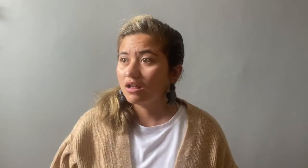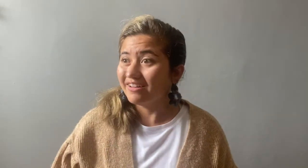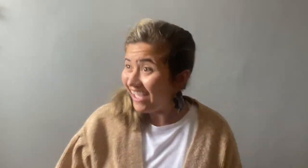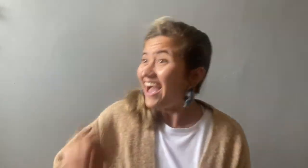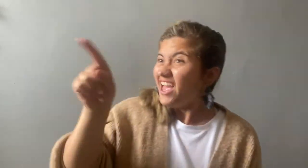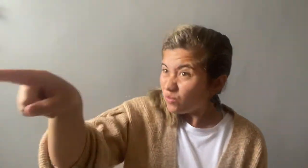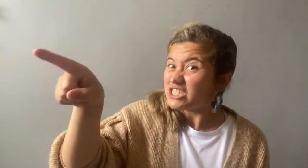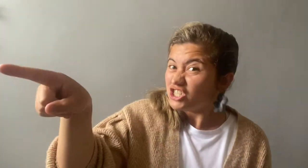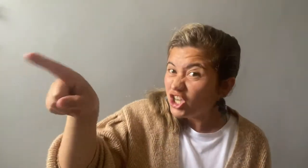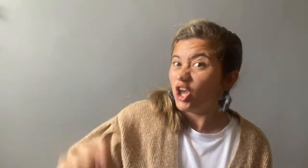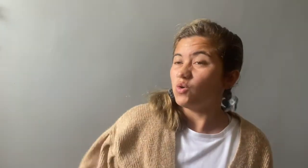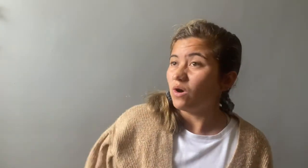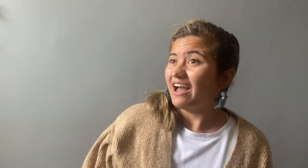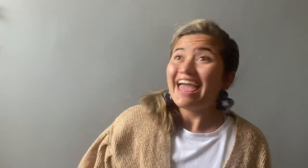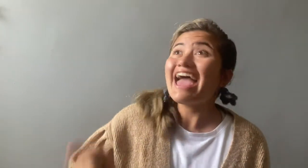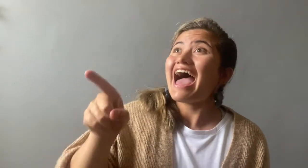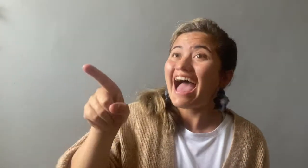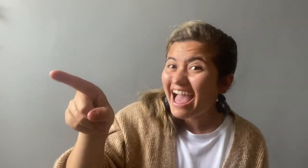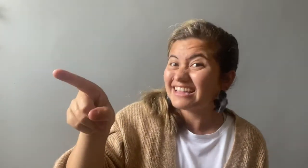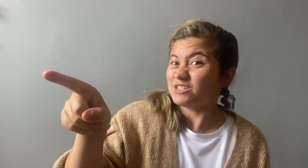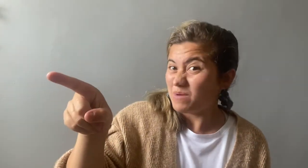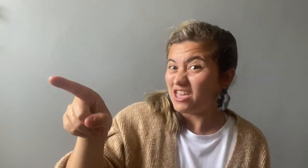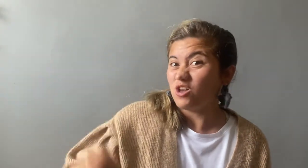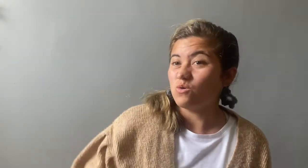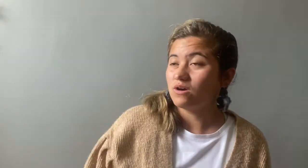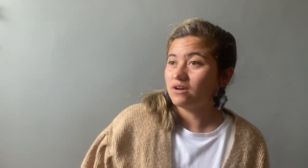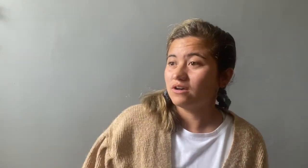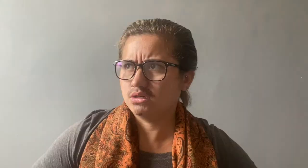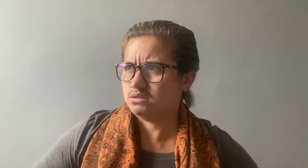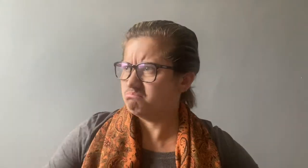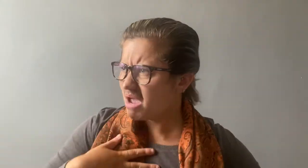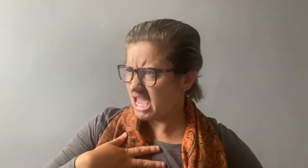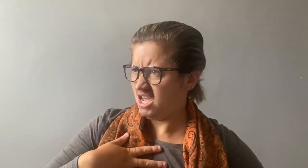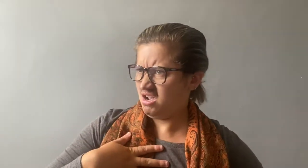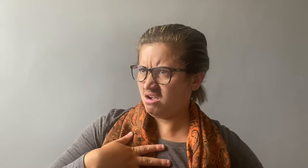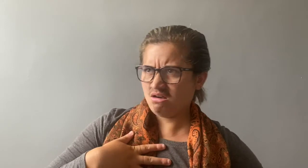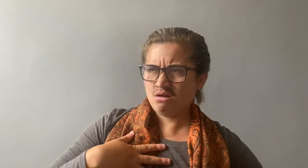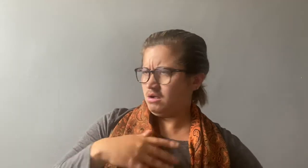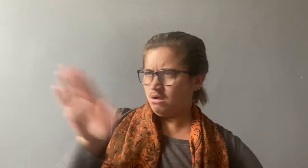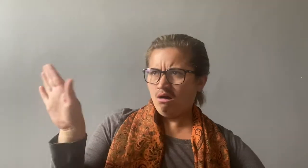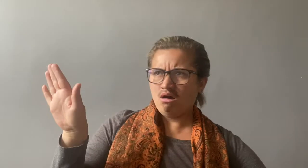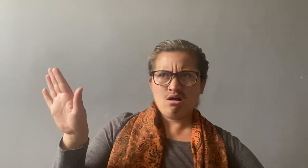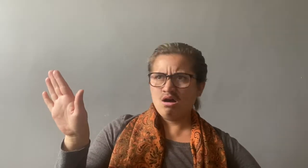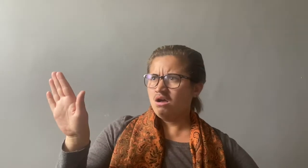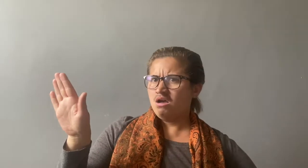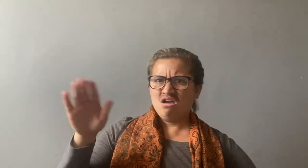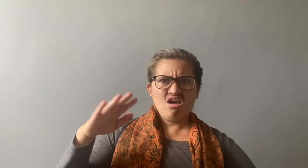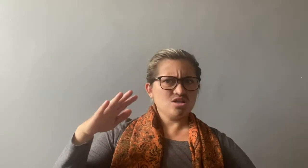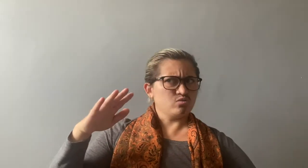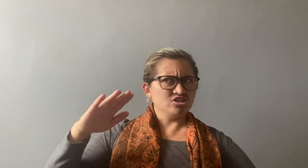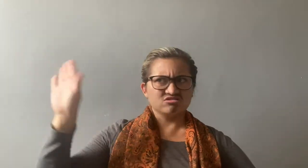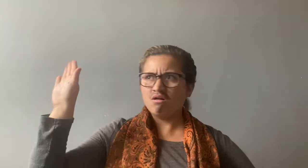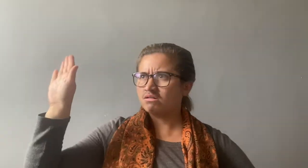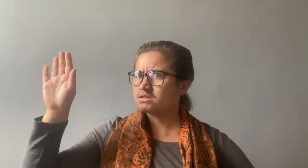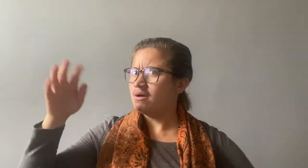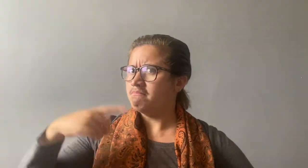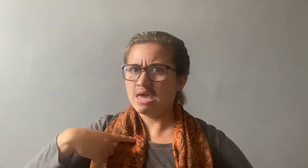It was you. It had to be you. Me. It was not me.